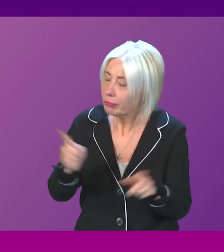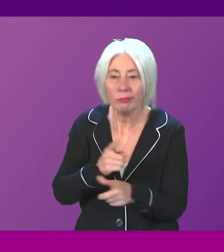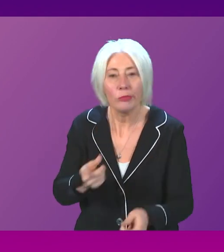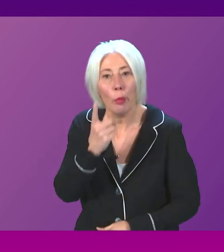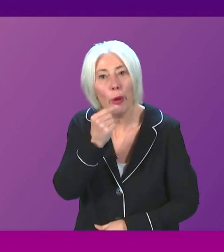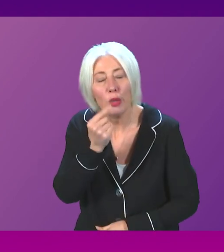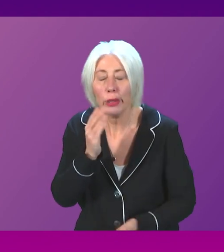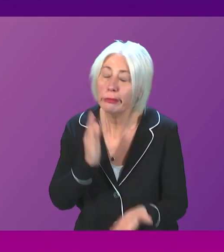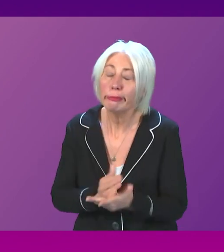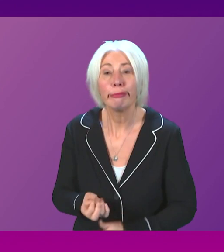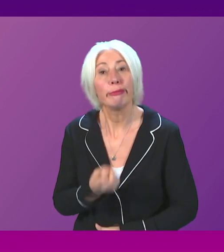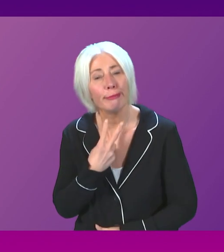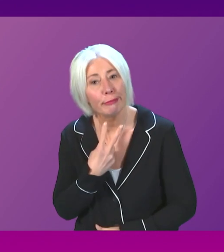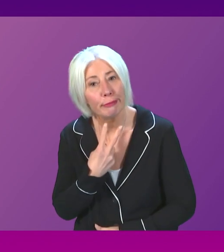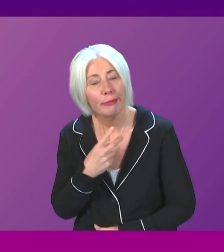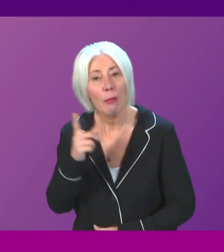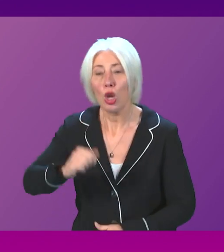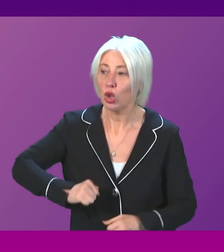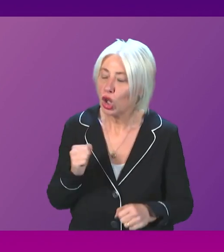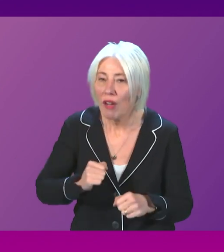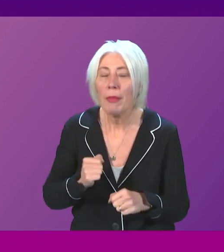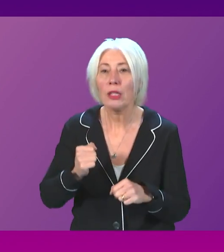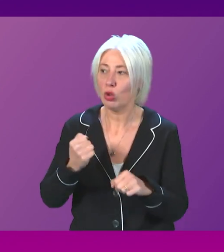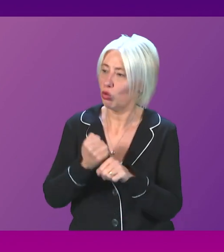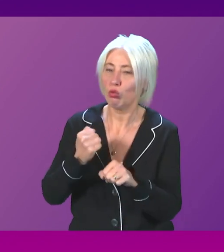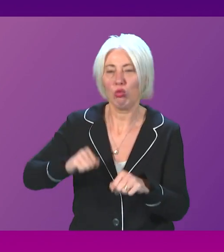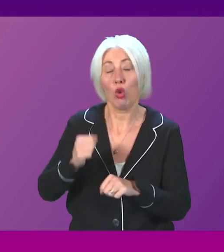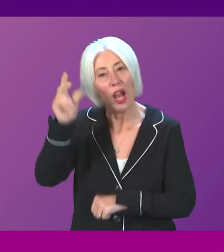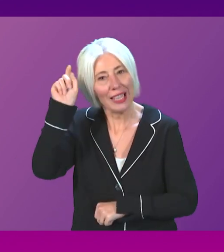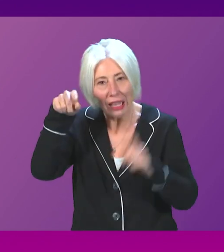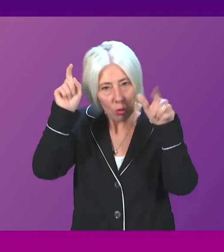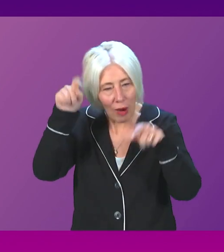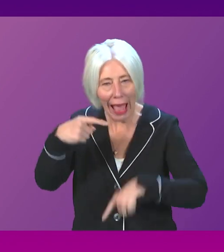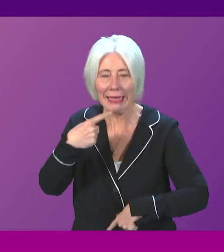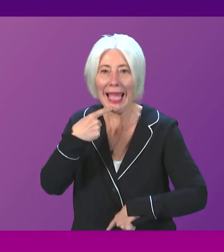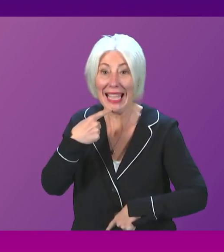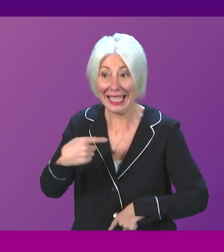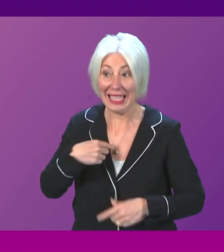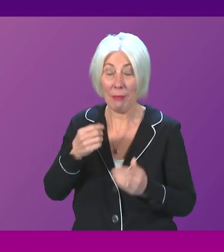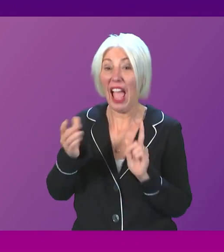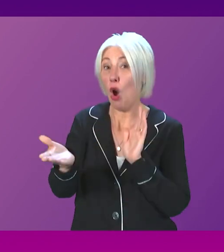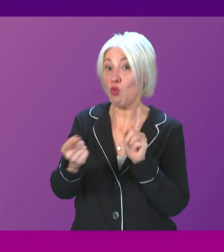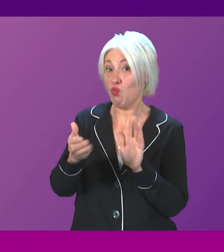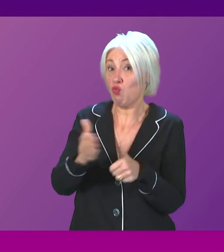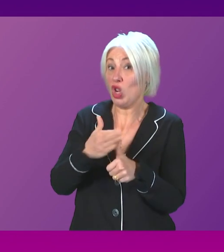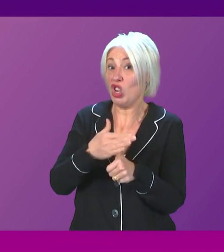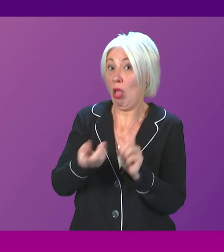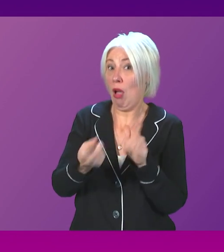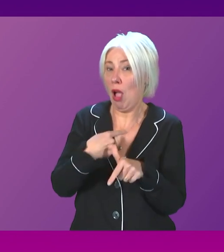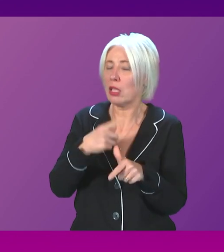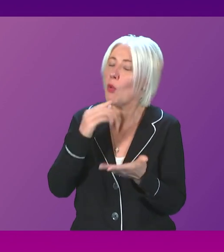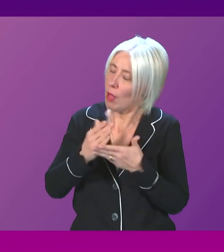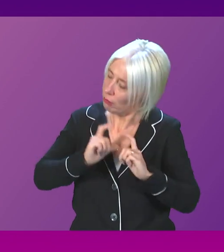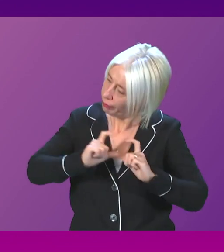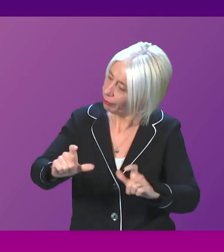deeply regrettable. But the Scottish Government and Scottish Enterprise, as I set out in some detail in my original answer, will continue to provide support